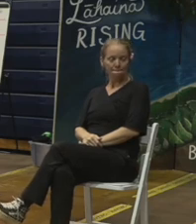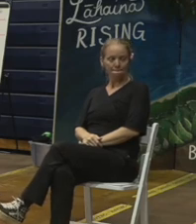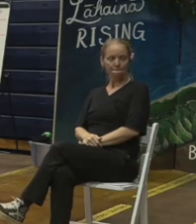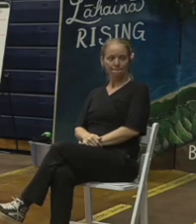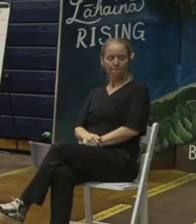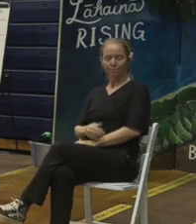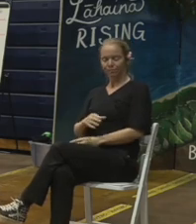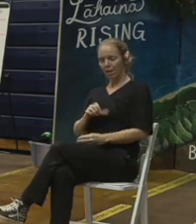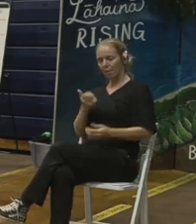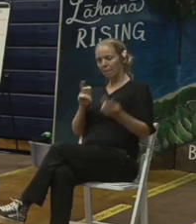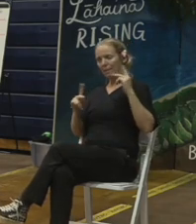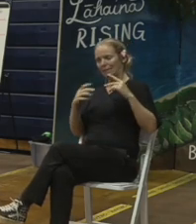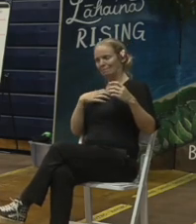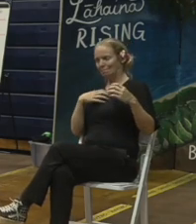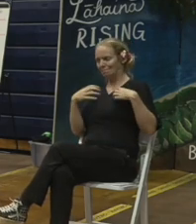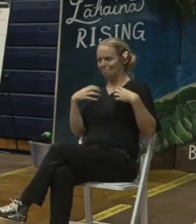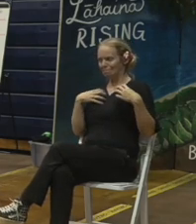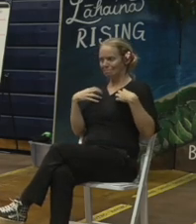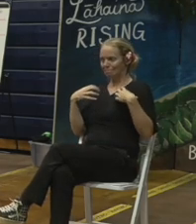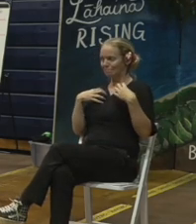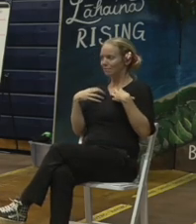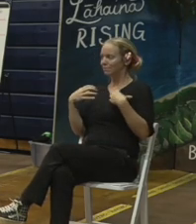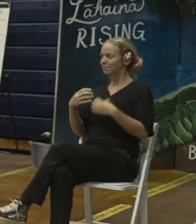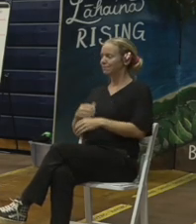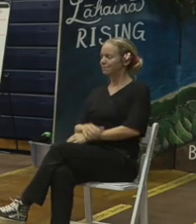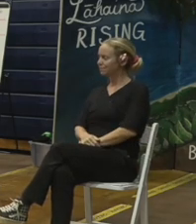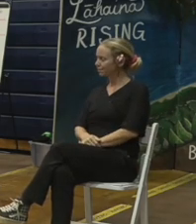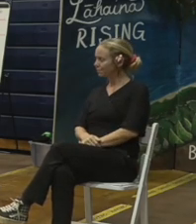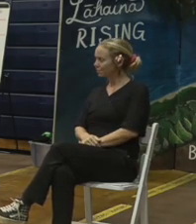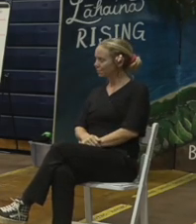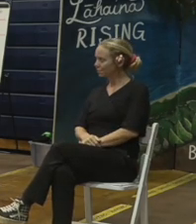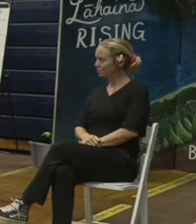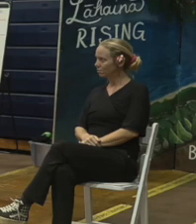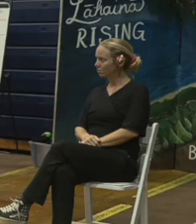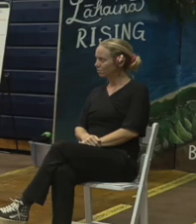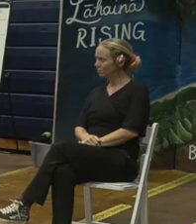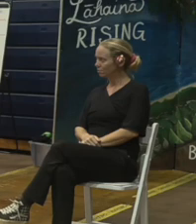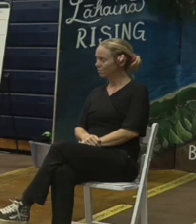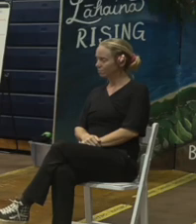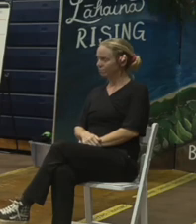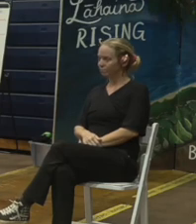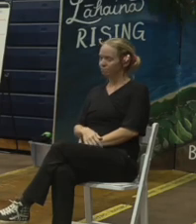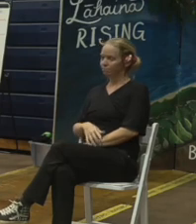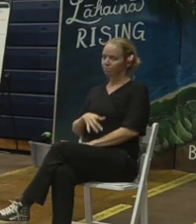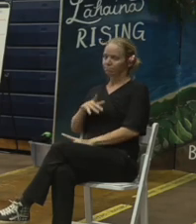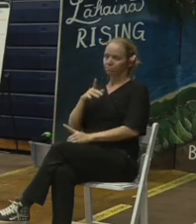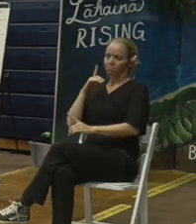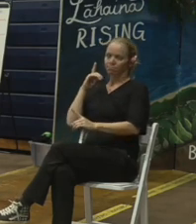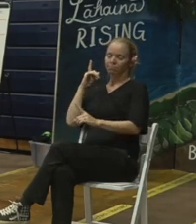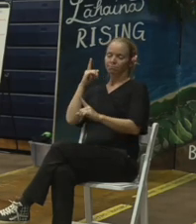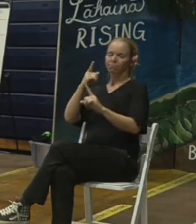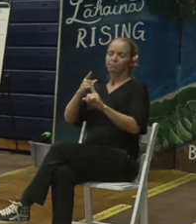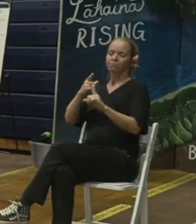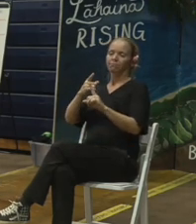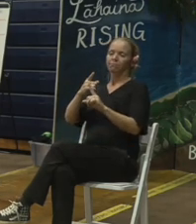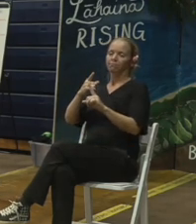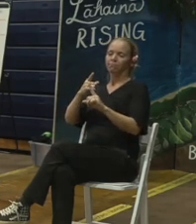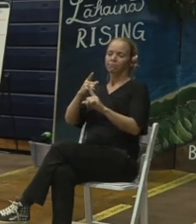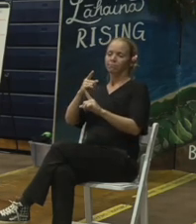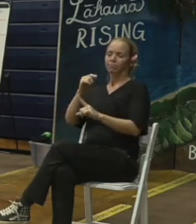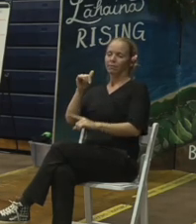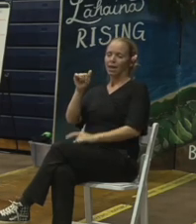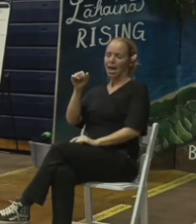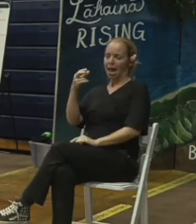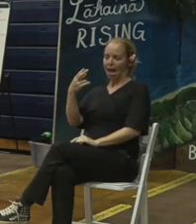as Colonel Curry indicated earlier our objective is to take the ash and debris from